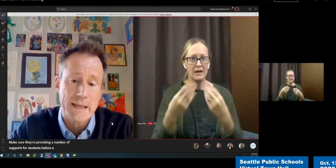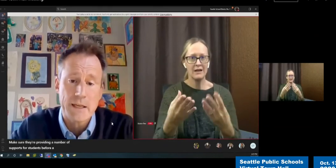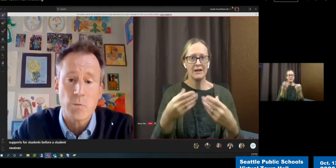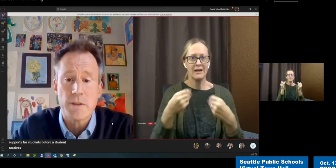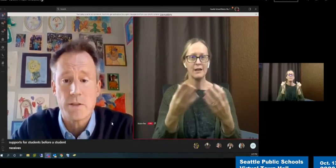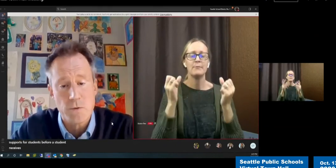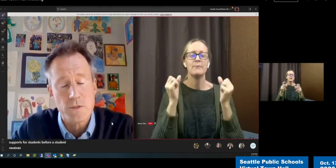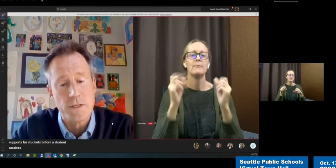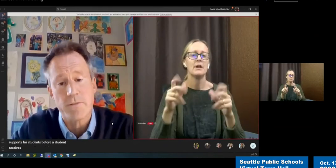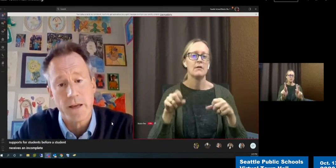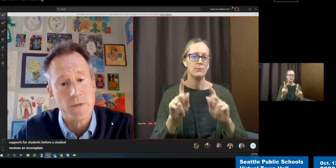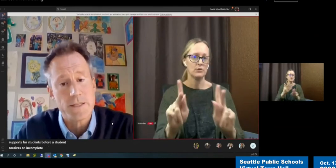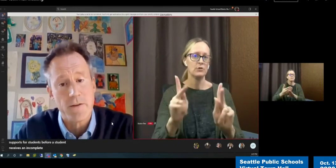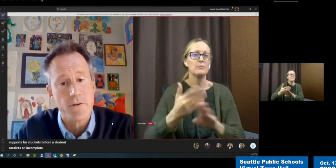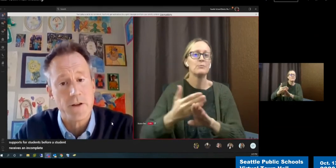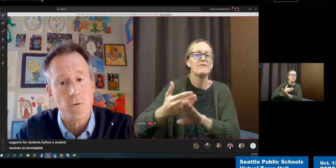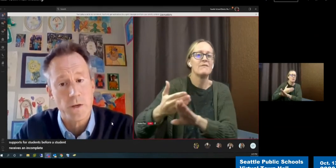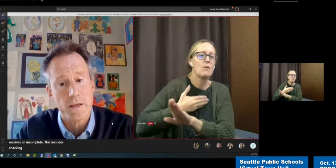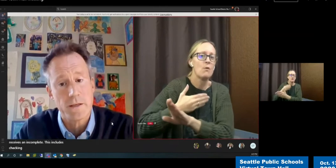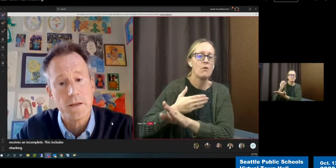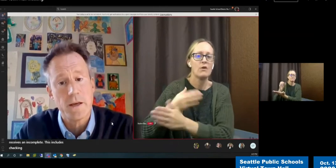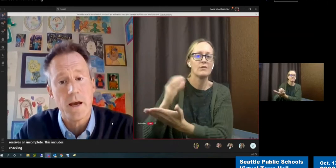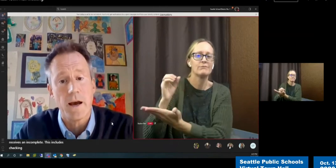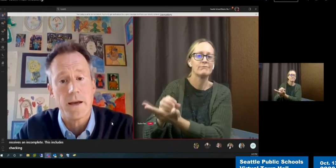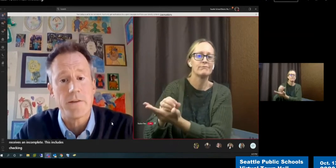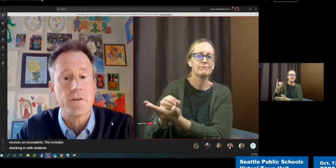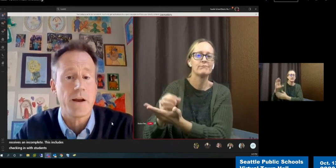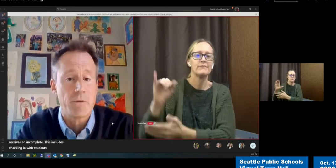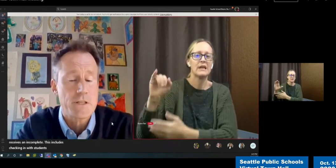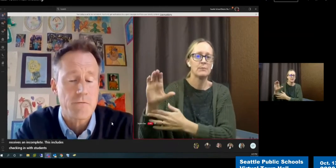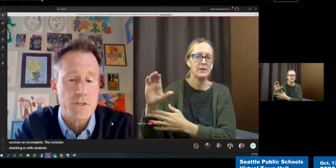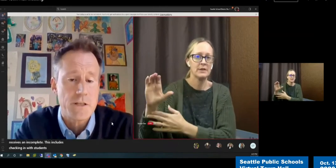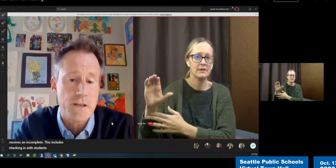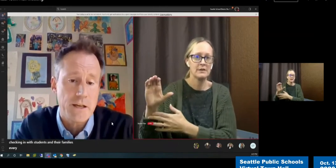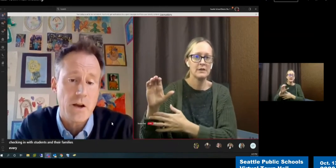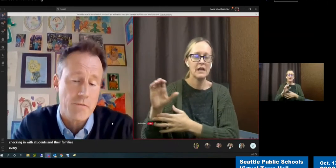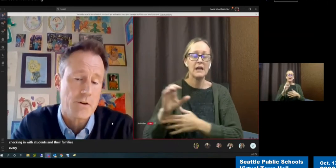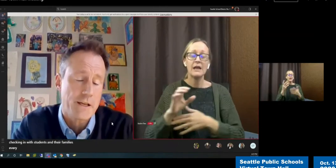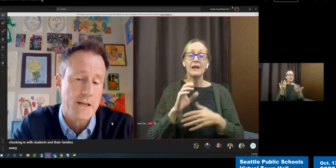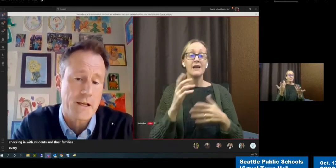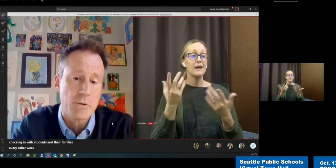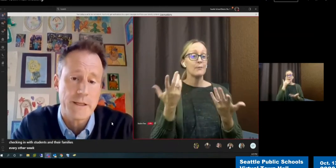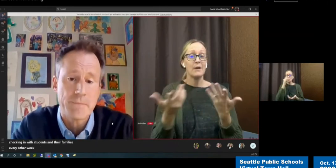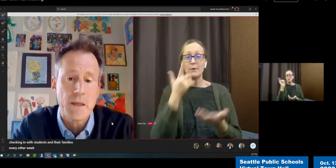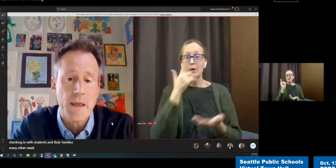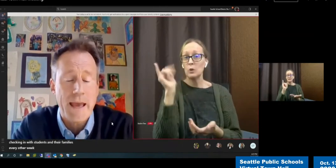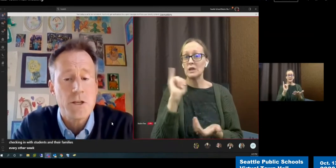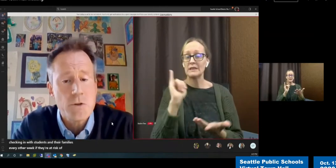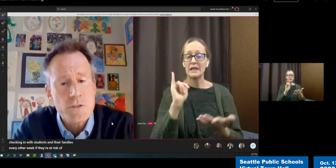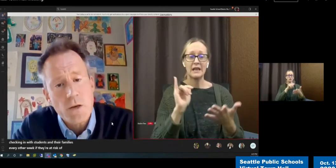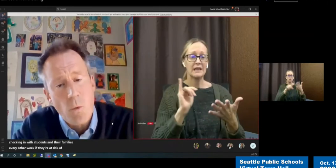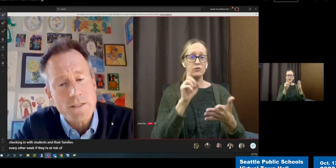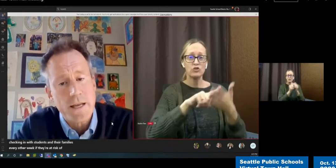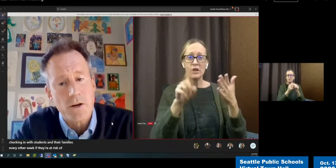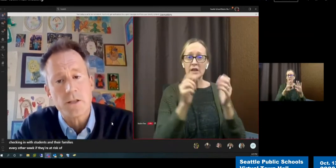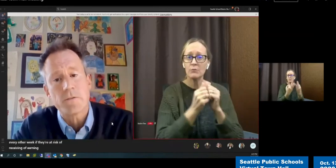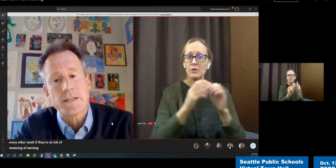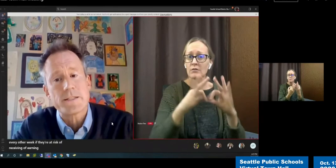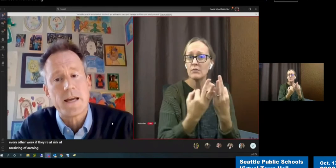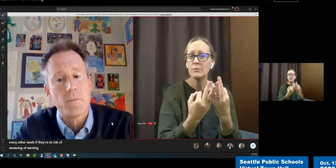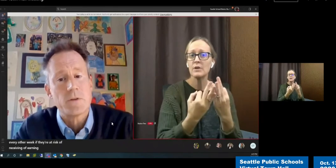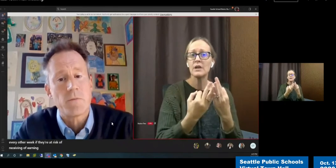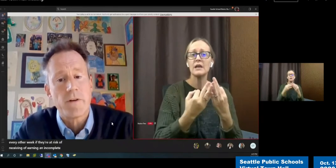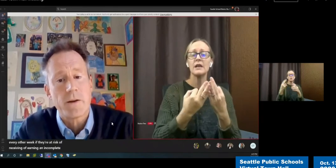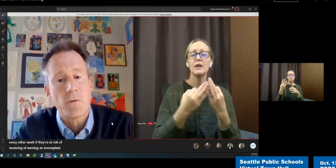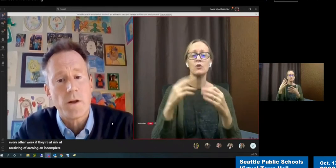checking in with students and their families every other week if they're at risk of earning an incomplete. And using Wednesday early release